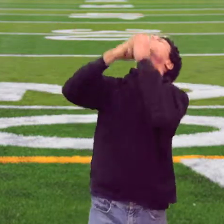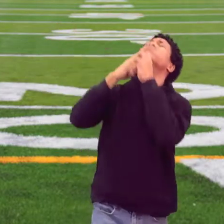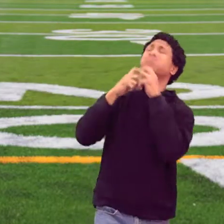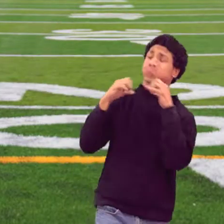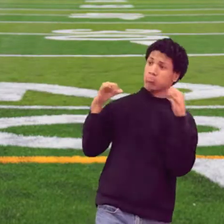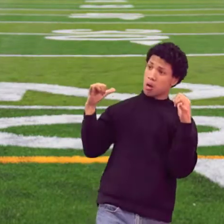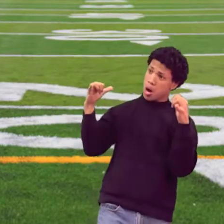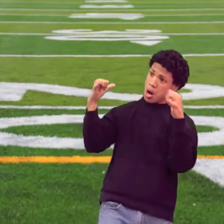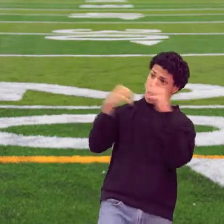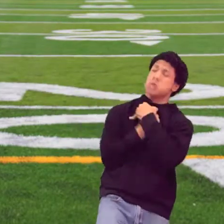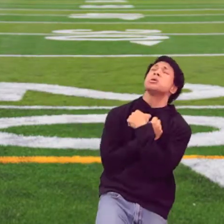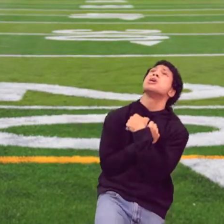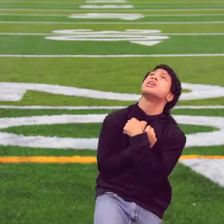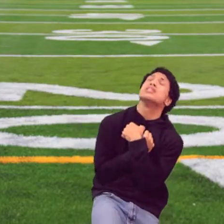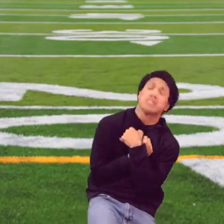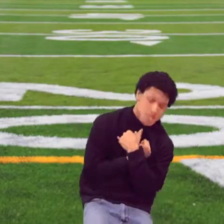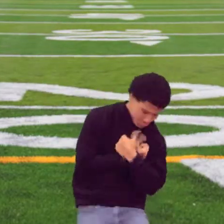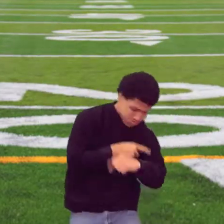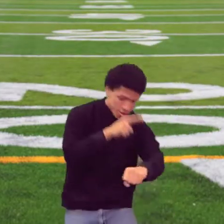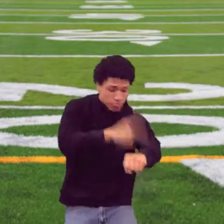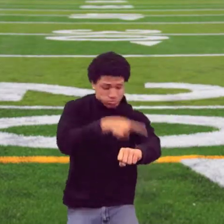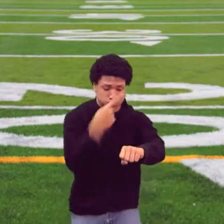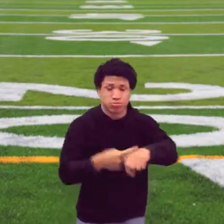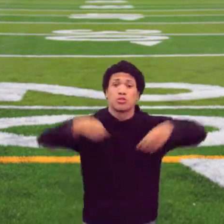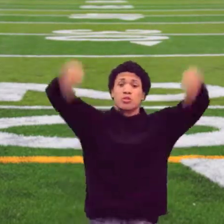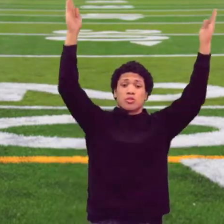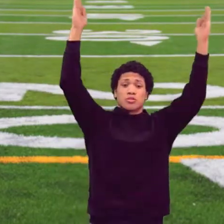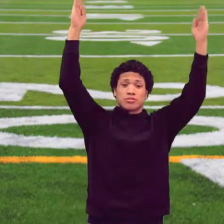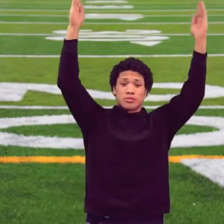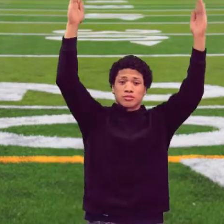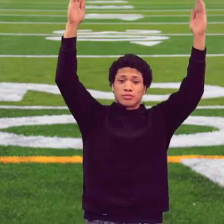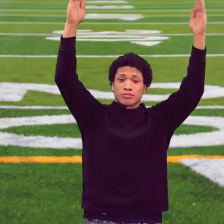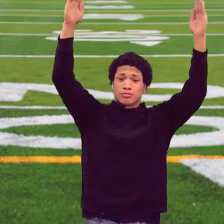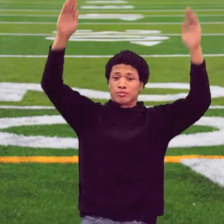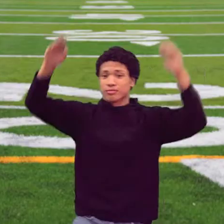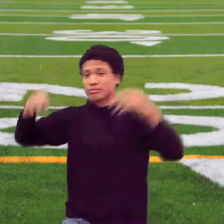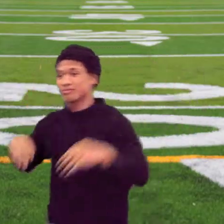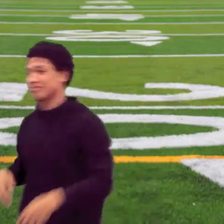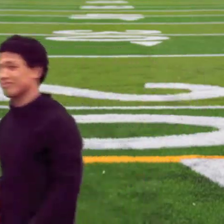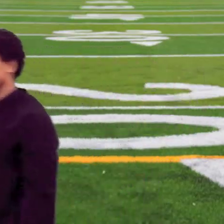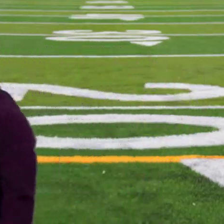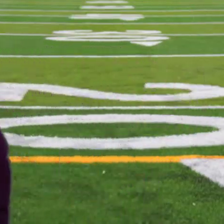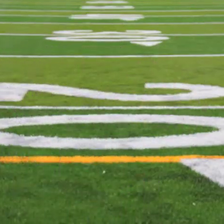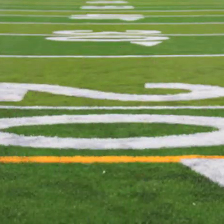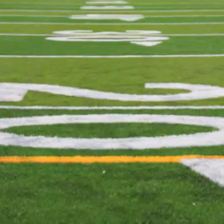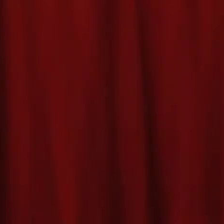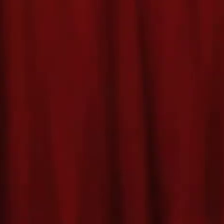I'm just distracted. I'm done. Mmm. Mmm. Don't move I'm TIMMEL TIMMEL